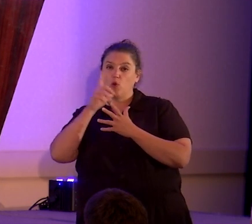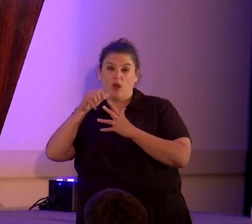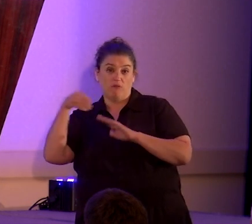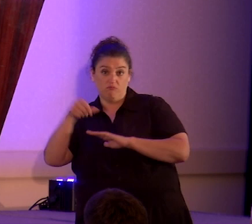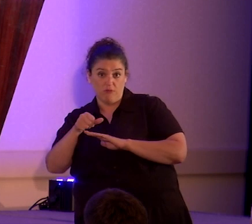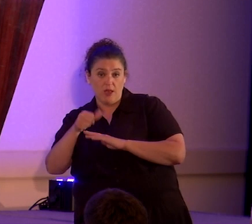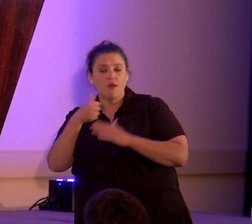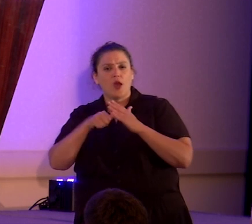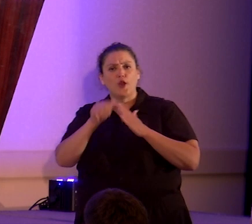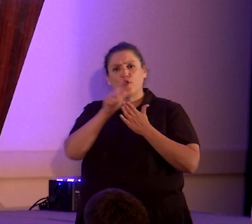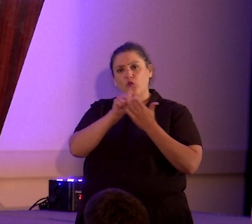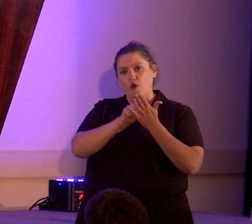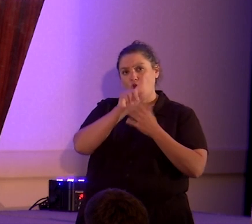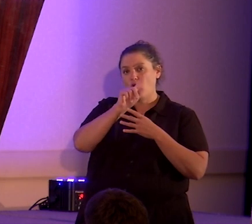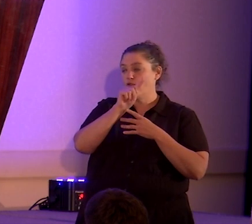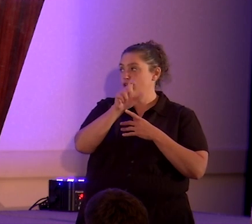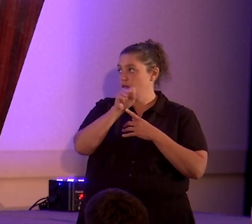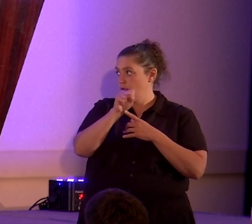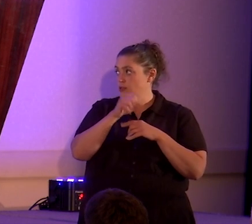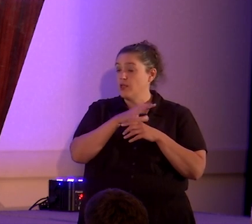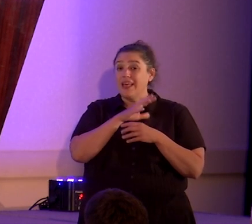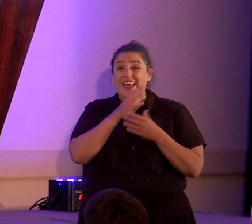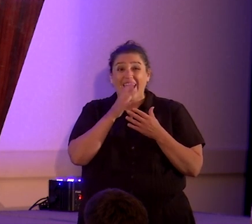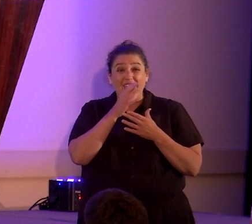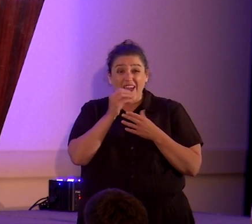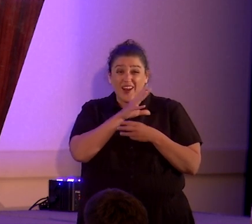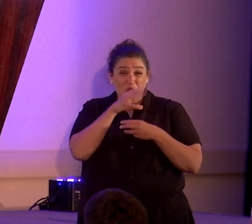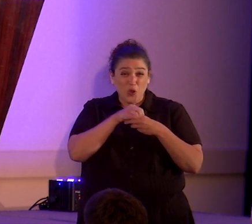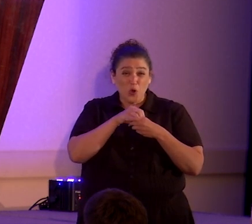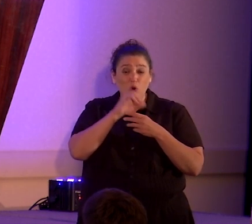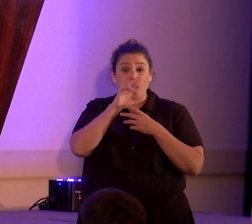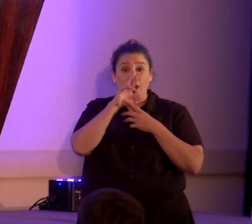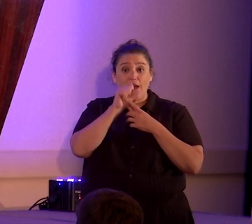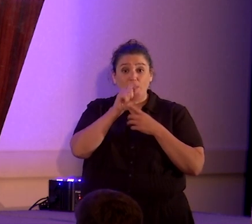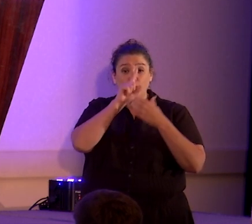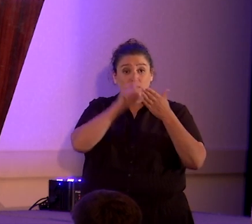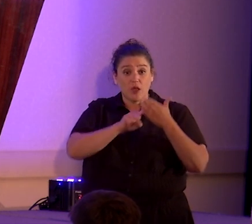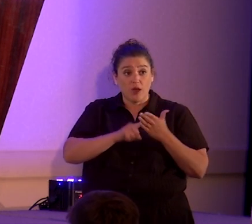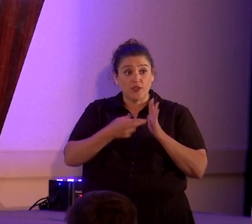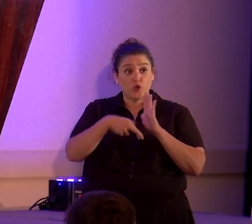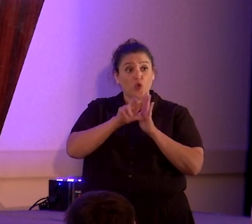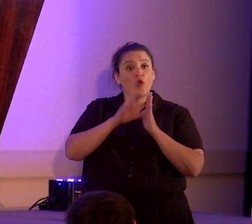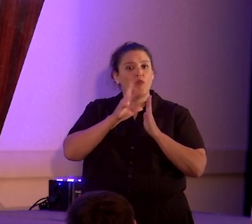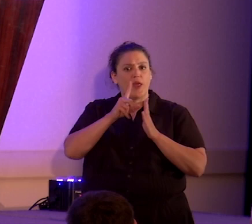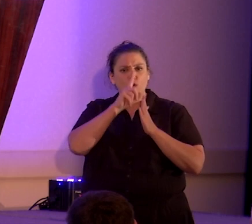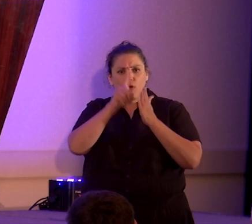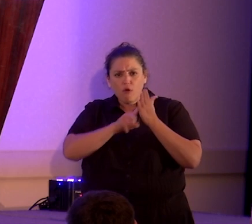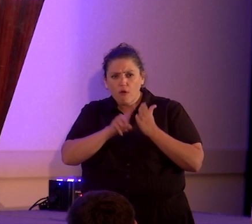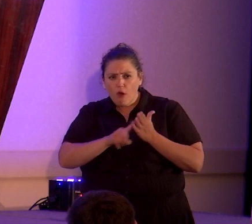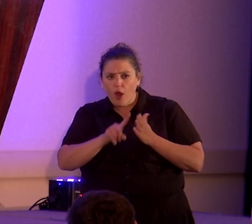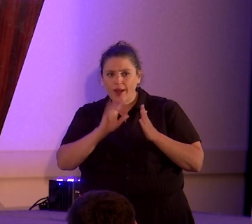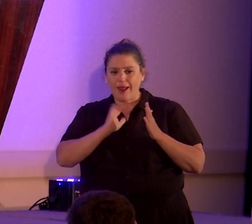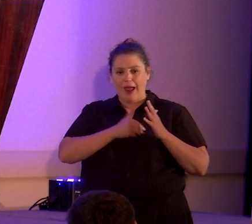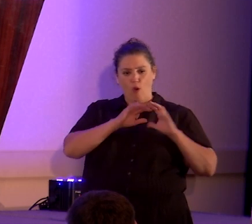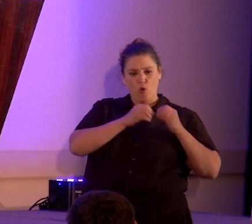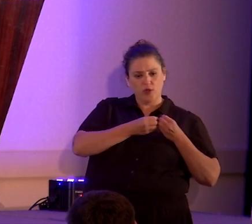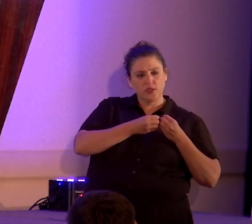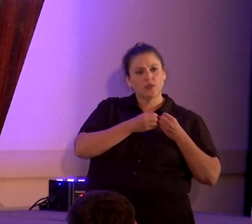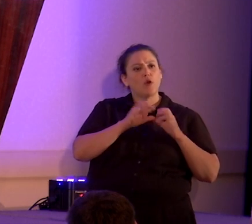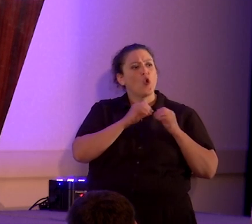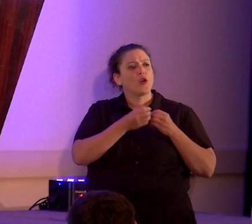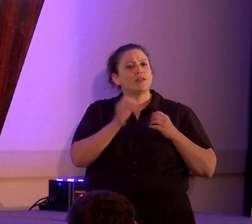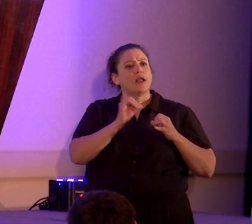so far as IRS audits and reviews. While the IRS will audit an organization like American Atheists or even other